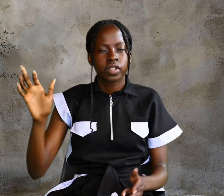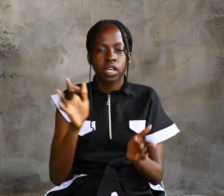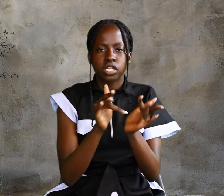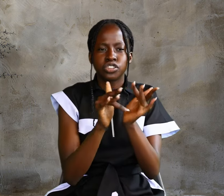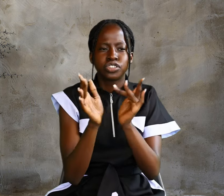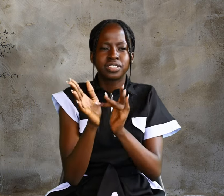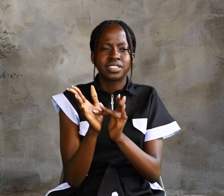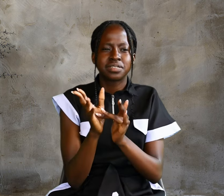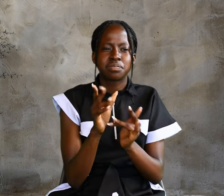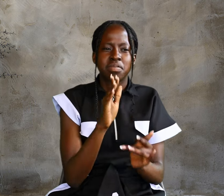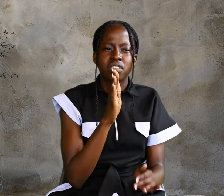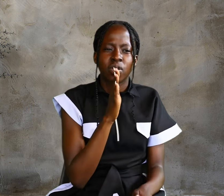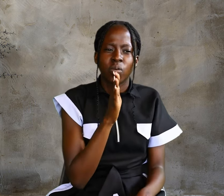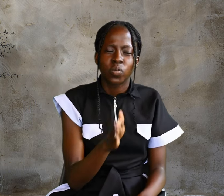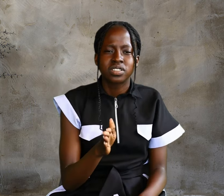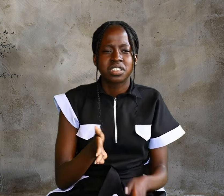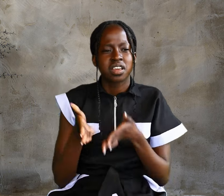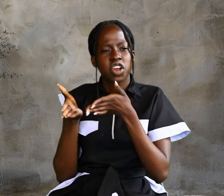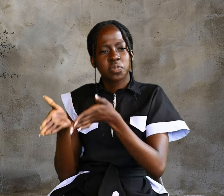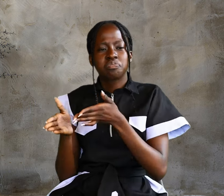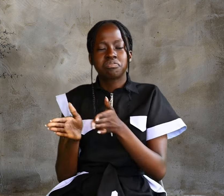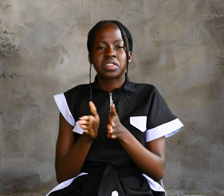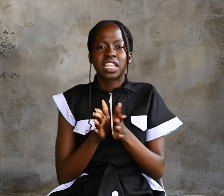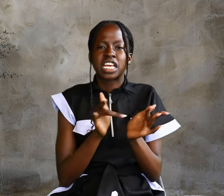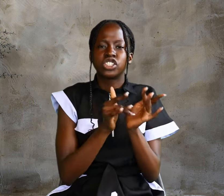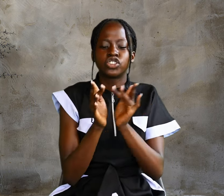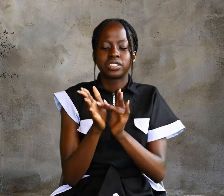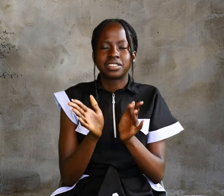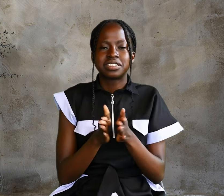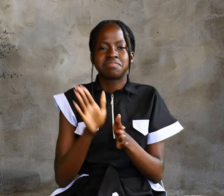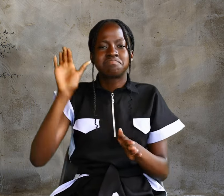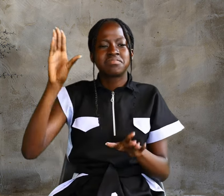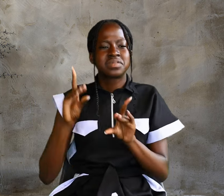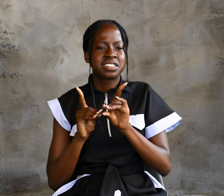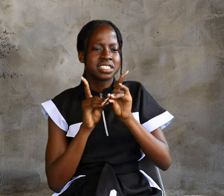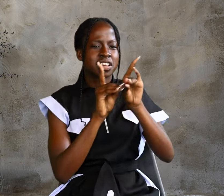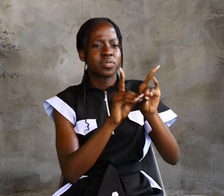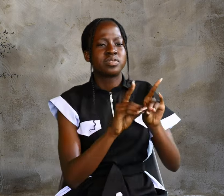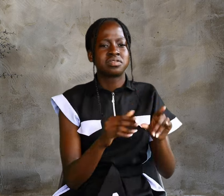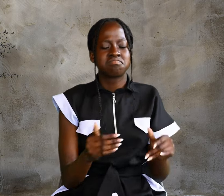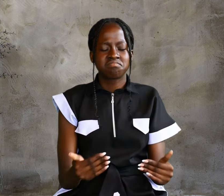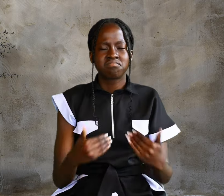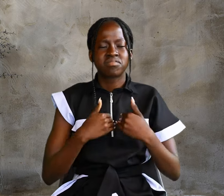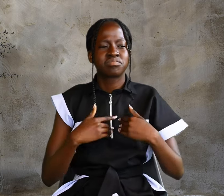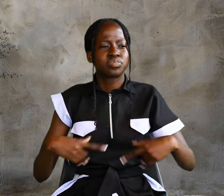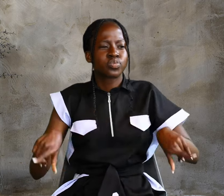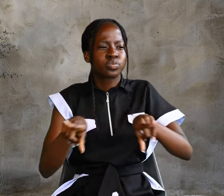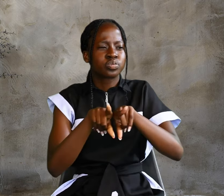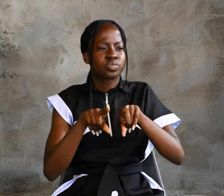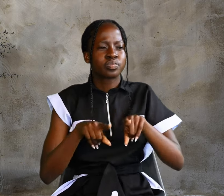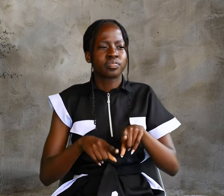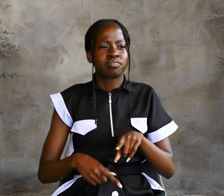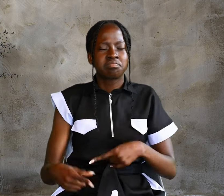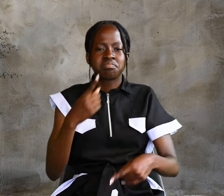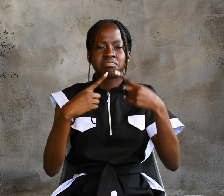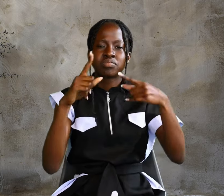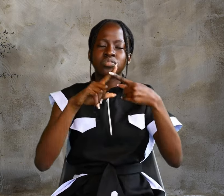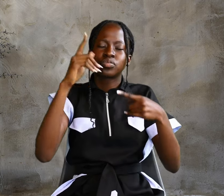Jesus' mother was there, and Jesus and his disciples had also been invited to the wedding.